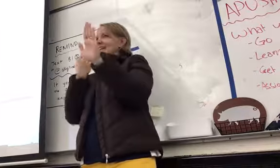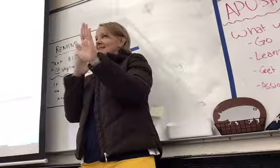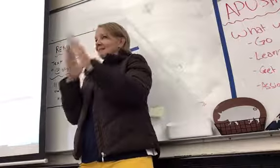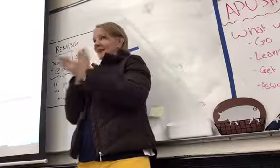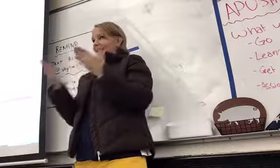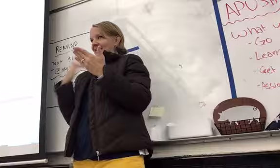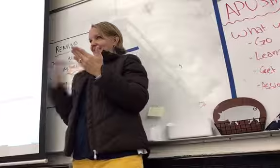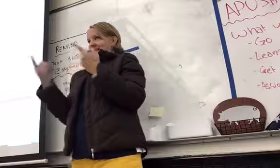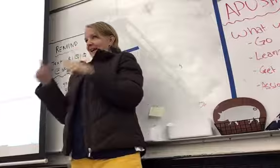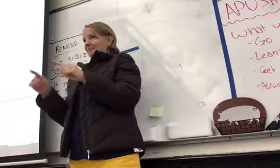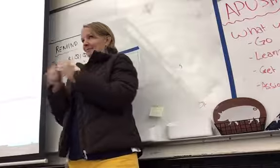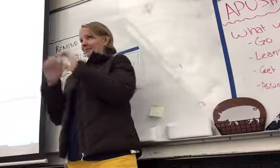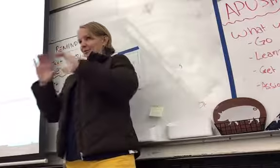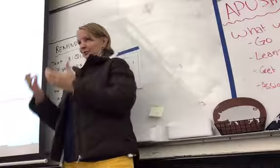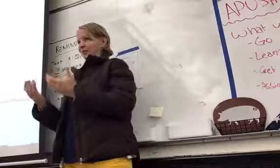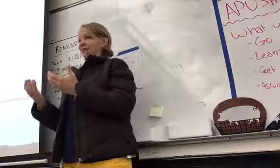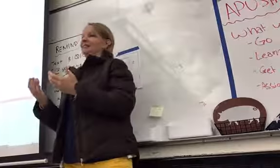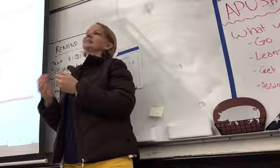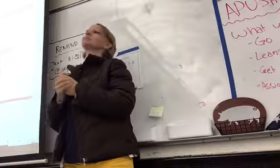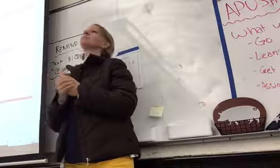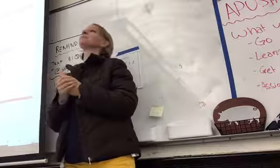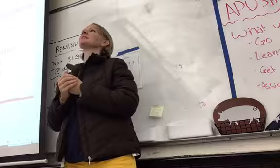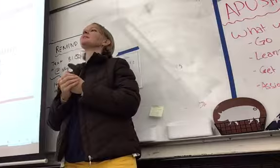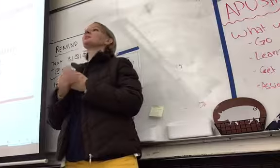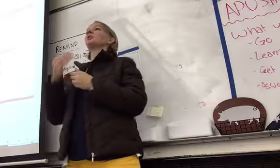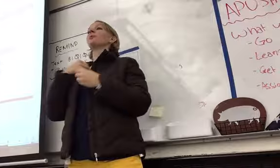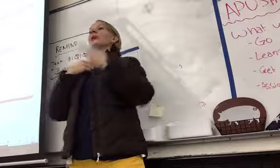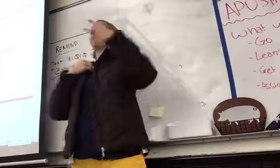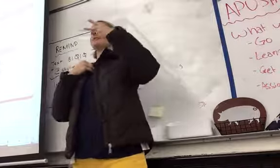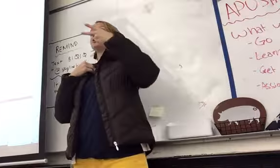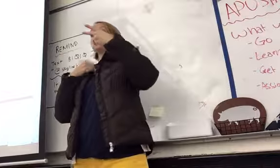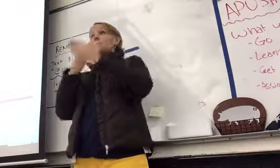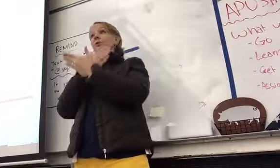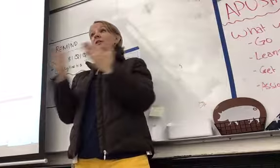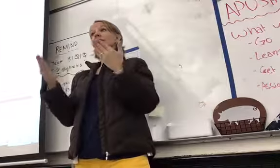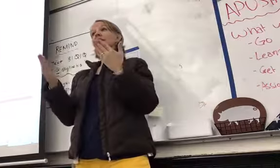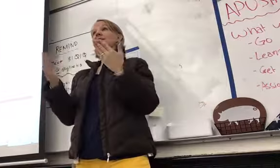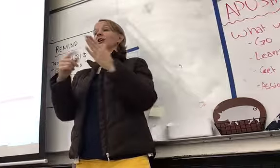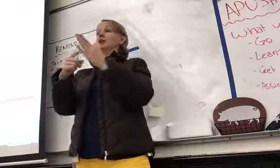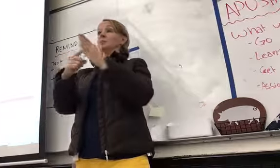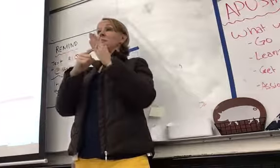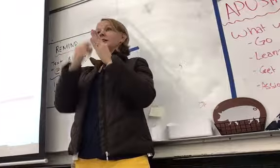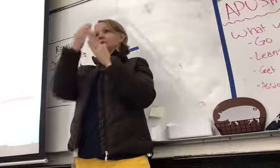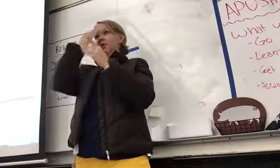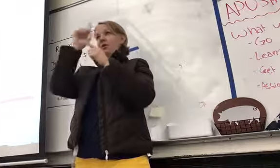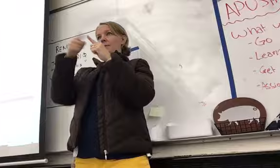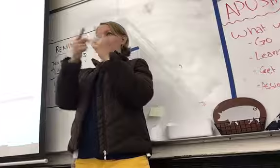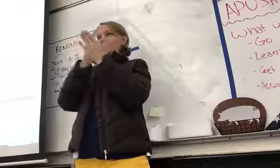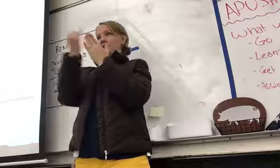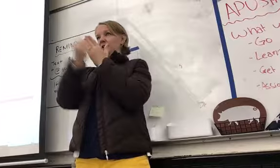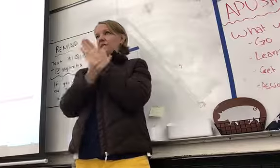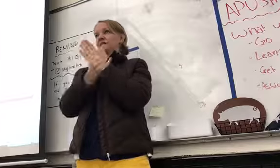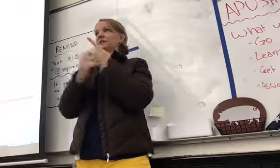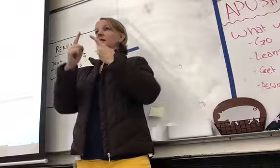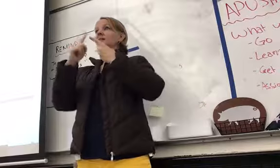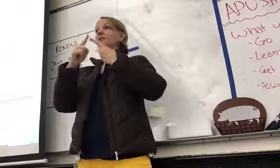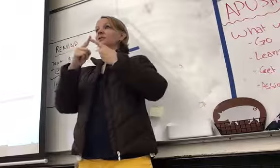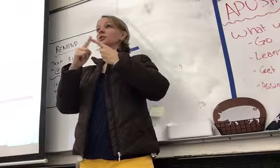people who do it in groups, okay? So, there are two things that you majorly need to know about this project. Number one, and I would write these